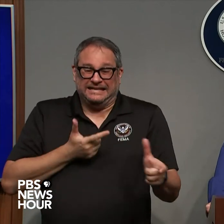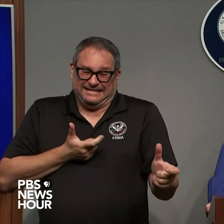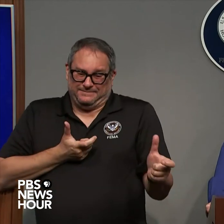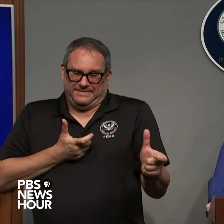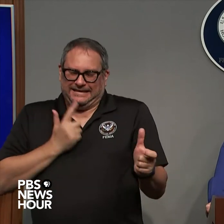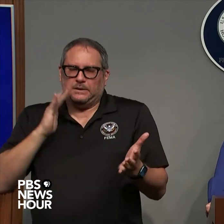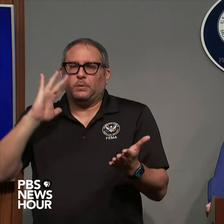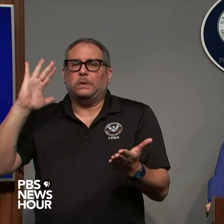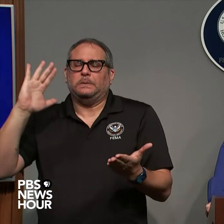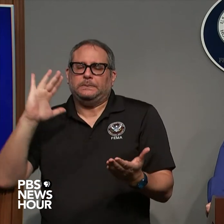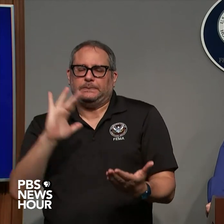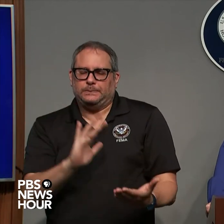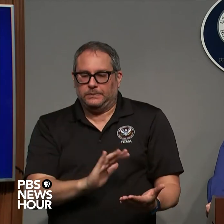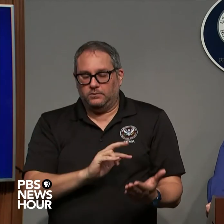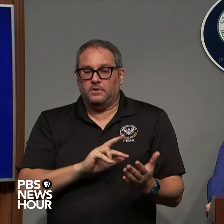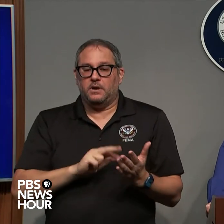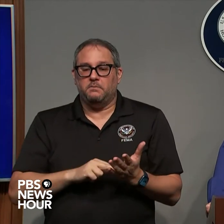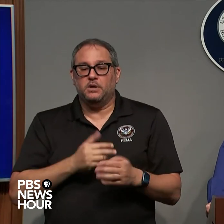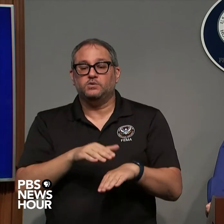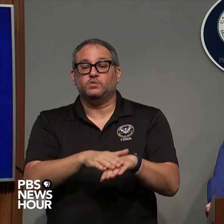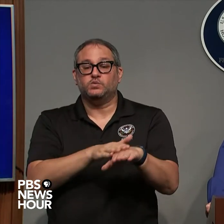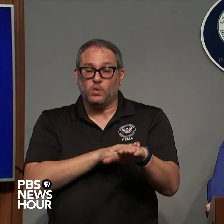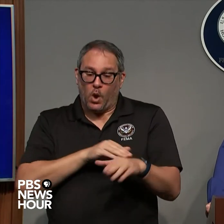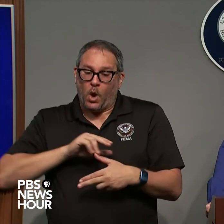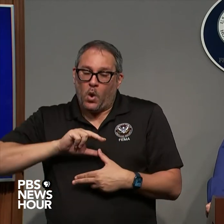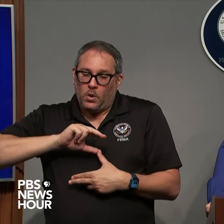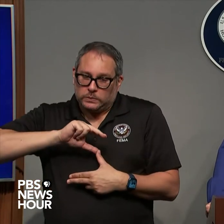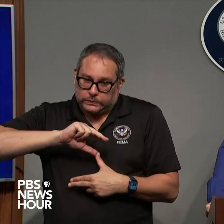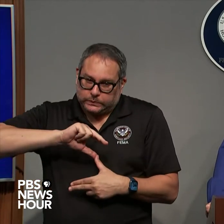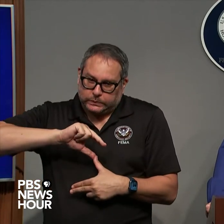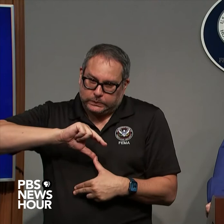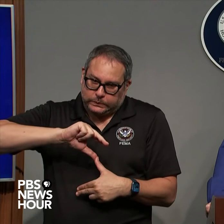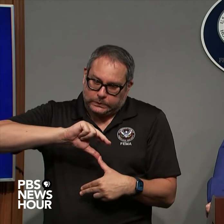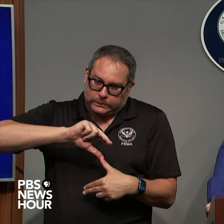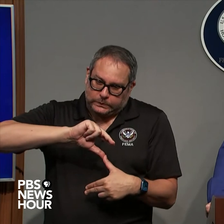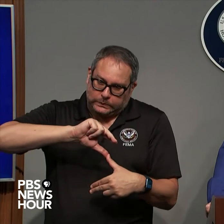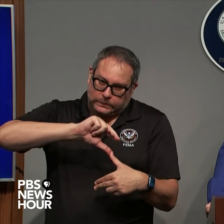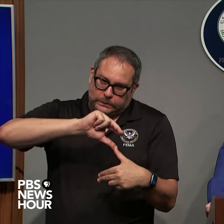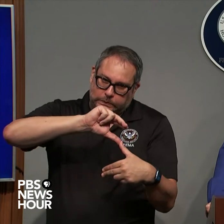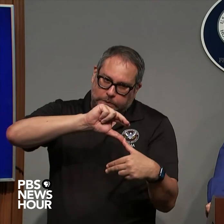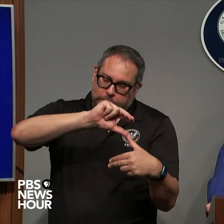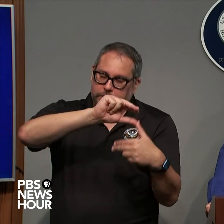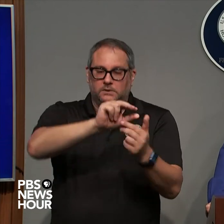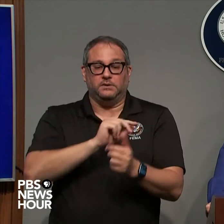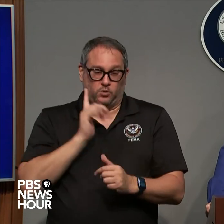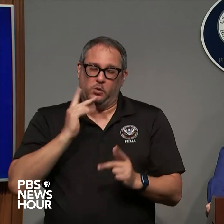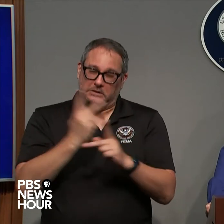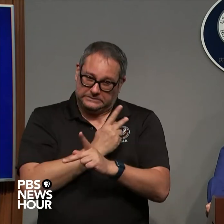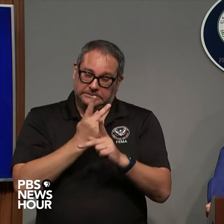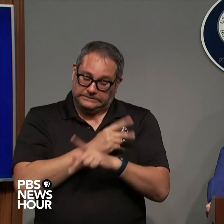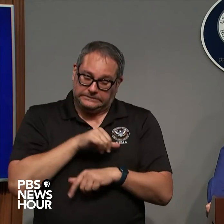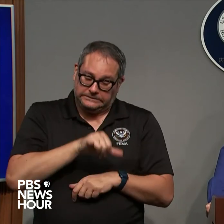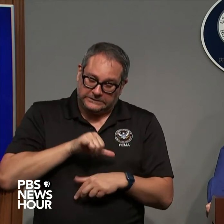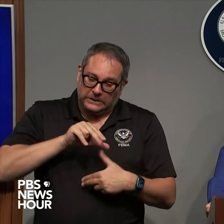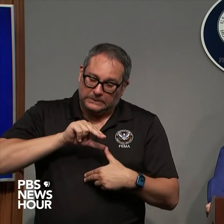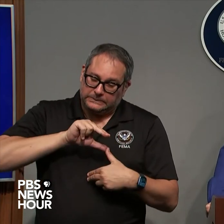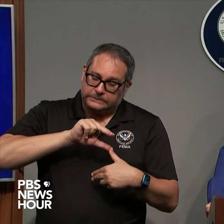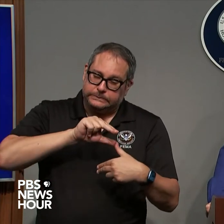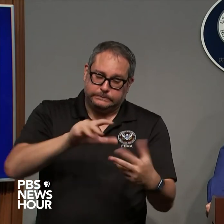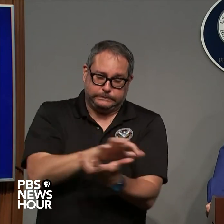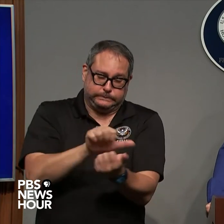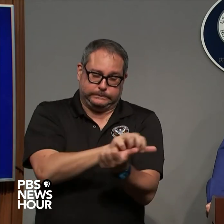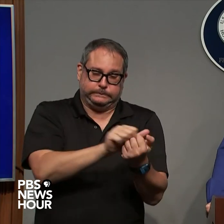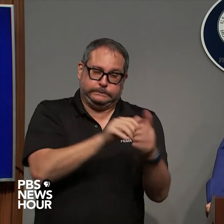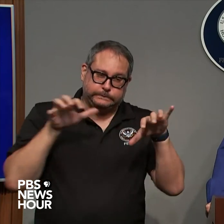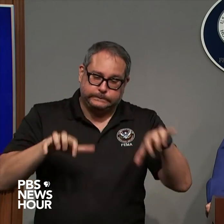surge and compound the issues associated with with the rainfall so real important you heard the advice already here have those plans in